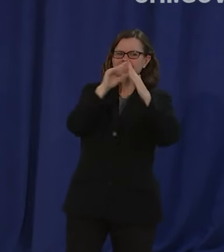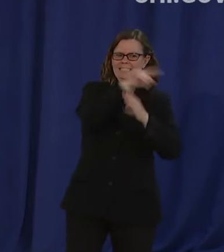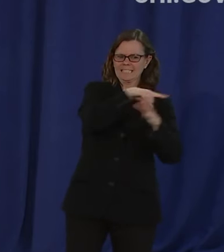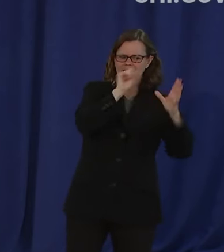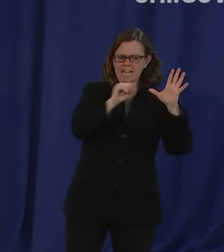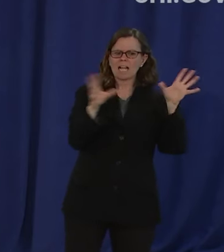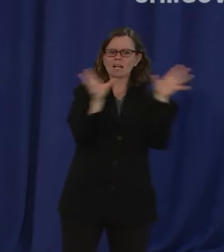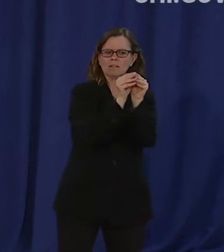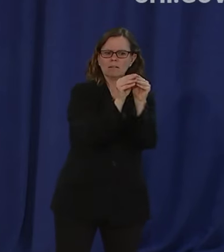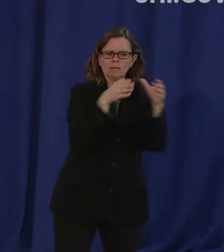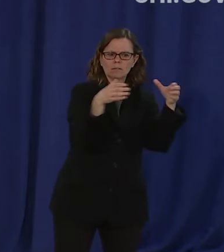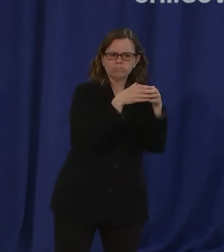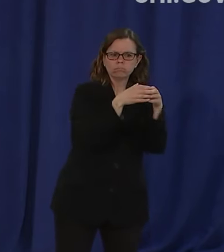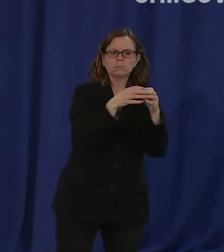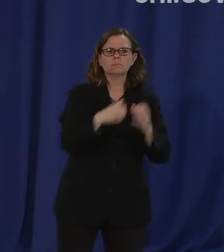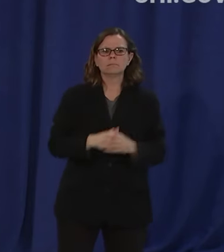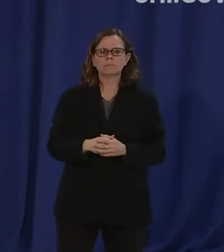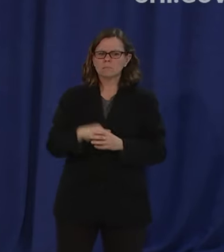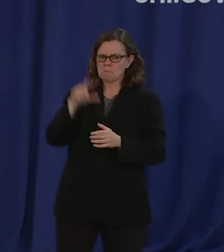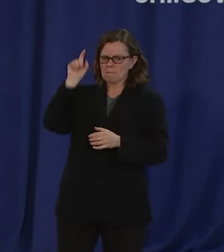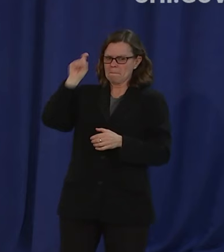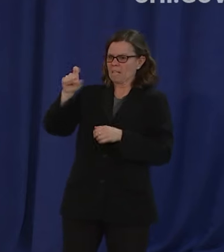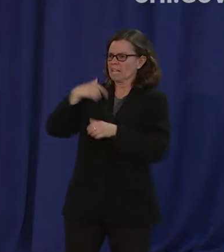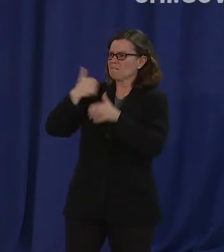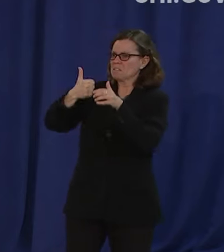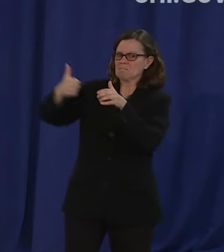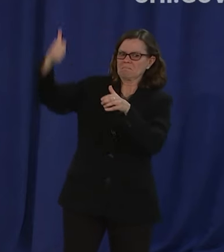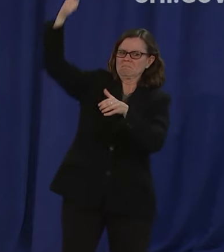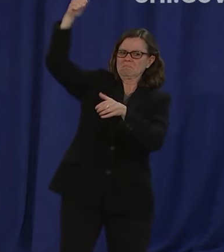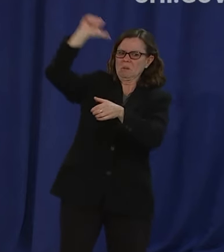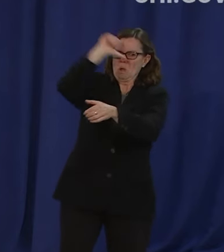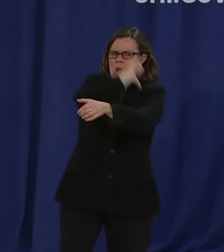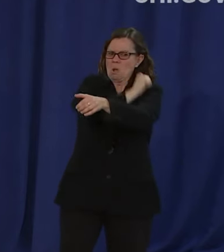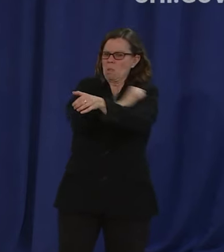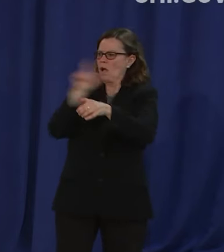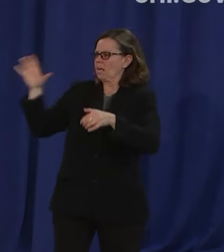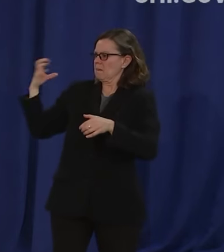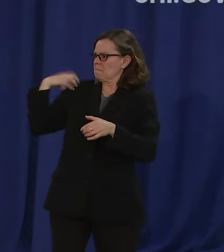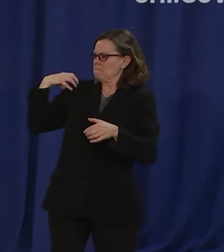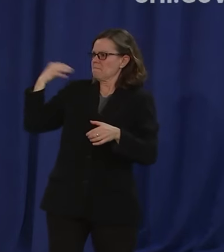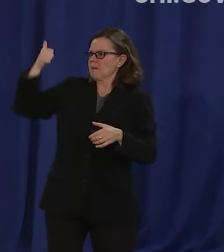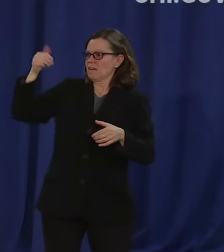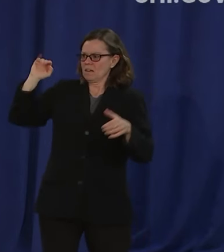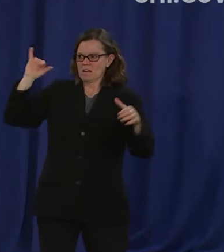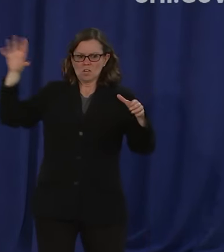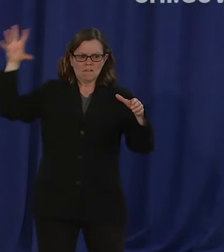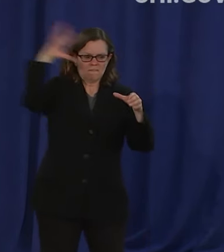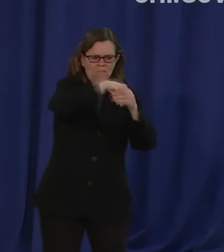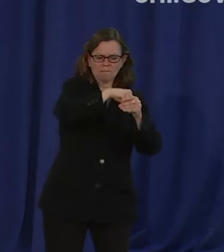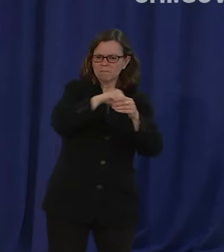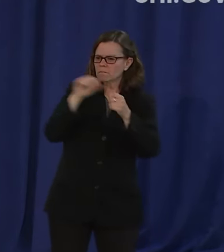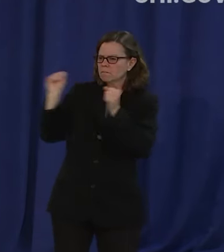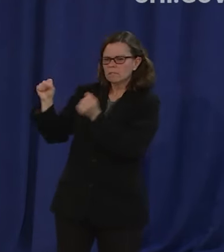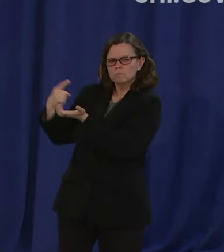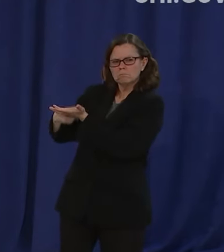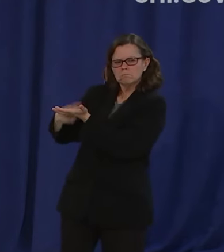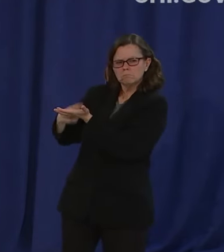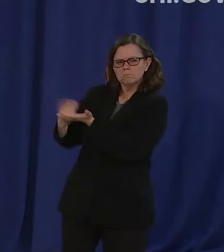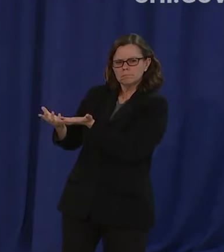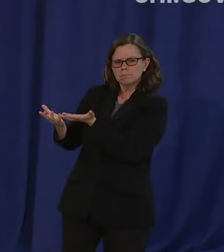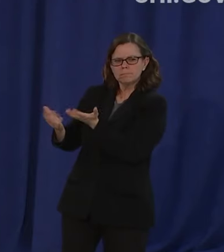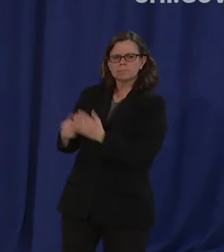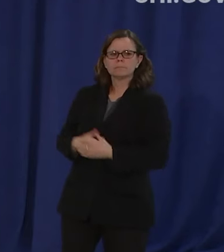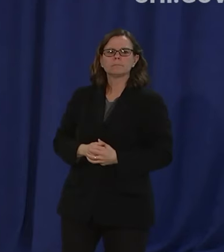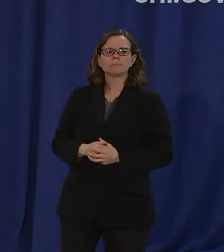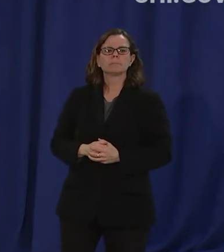here's the problem with that logic that when we are competing literally on a global basis for every